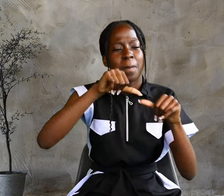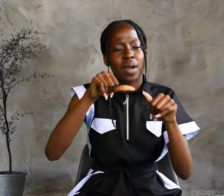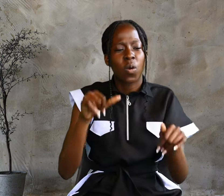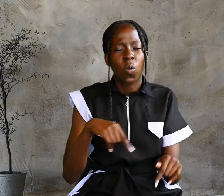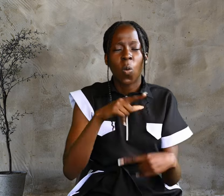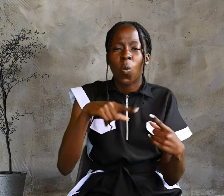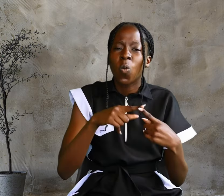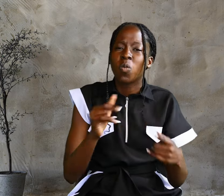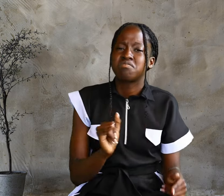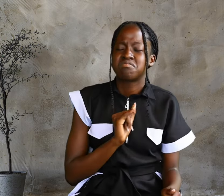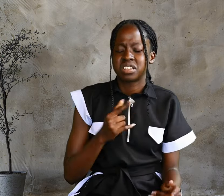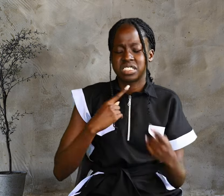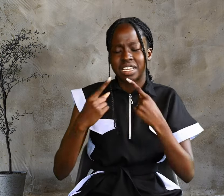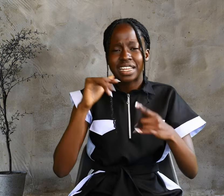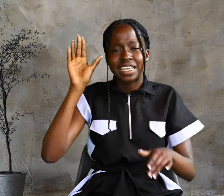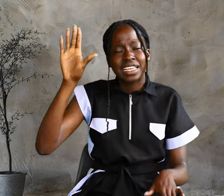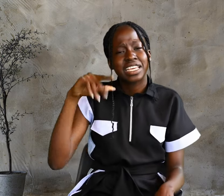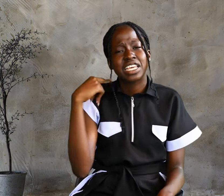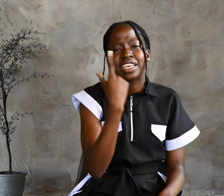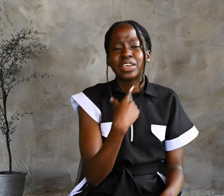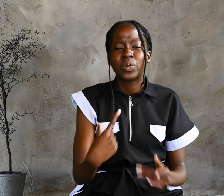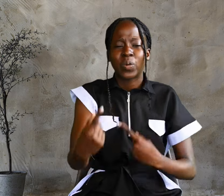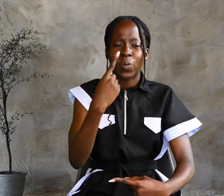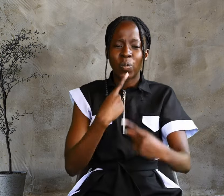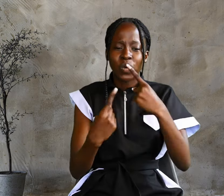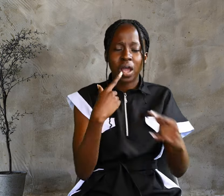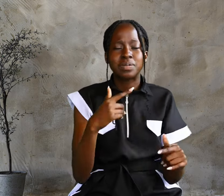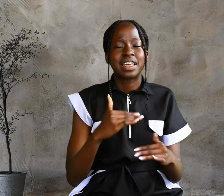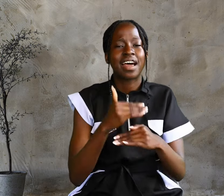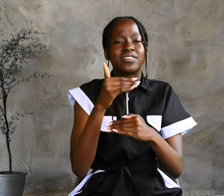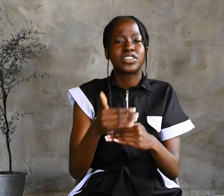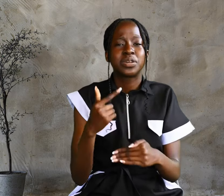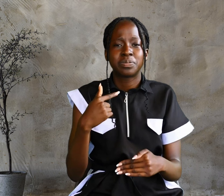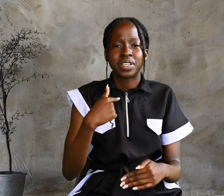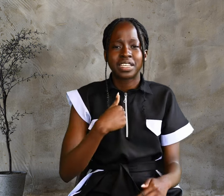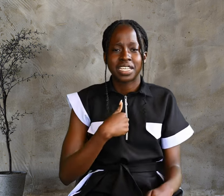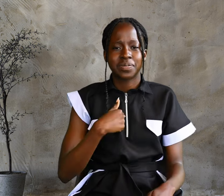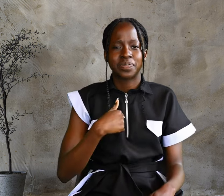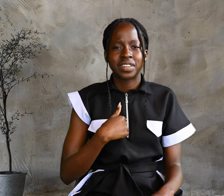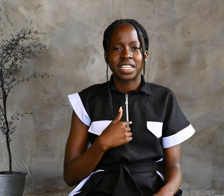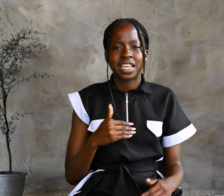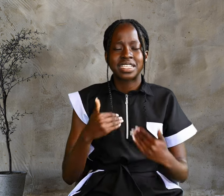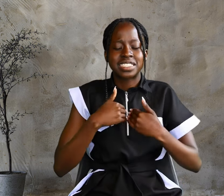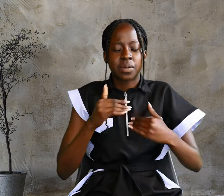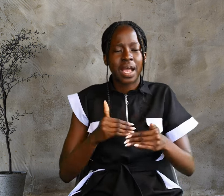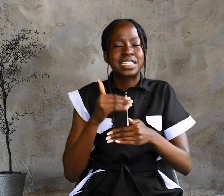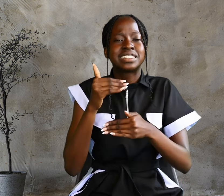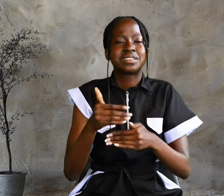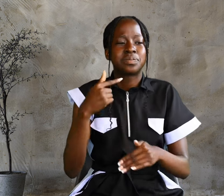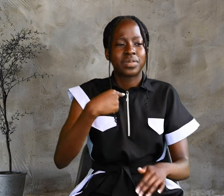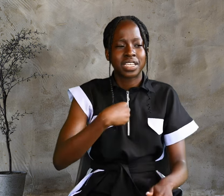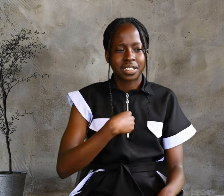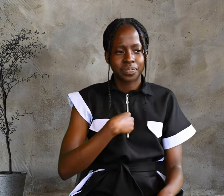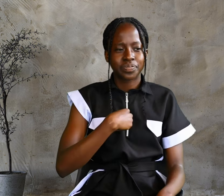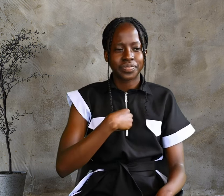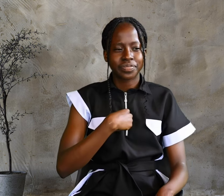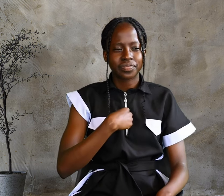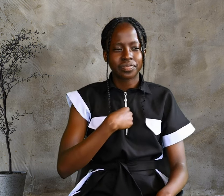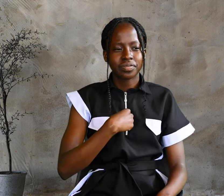about, when I said, He who comes after me has surpassed me, because